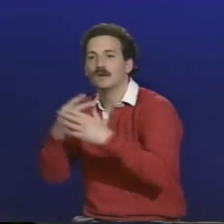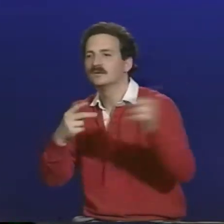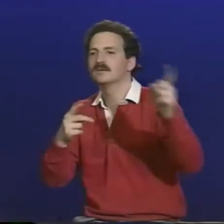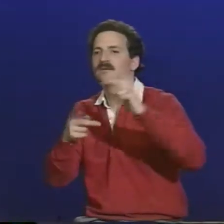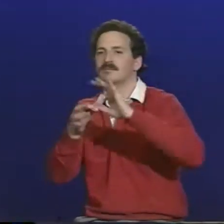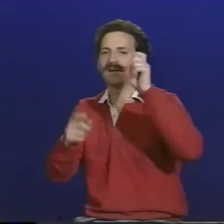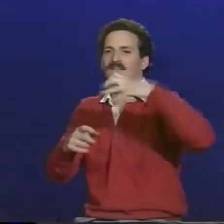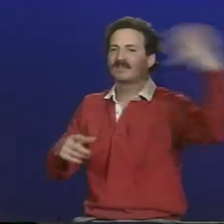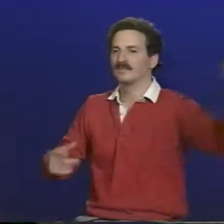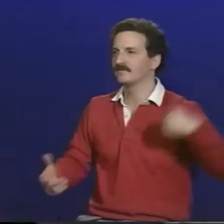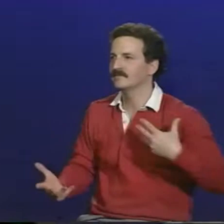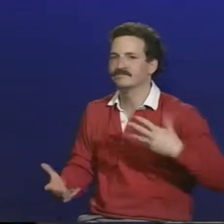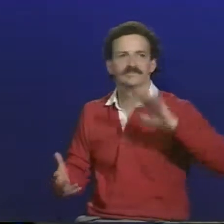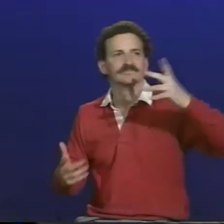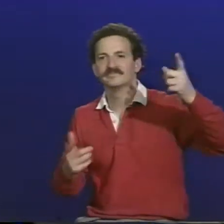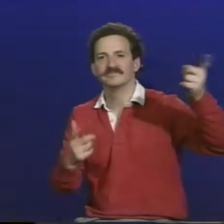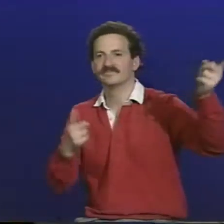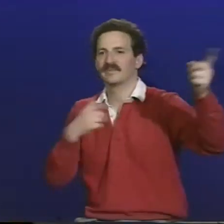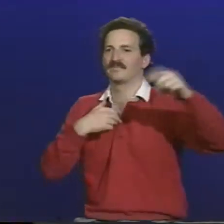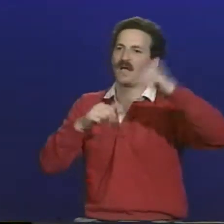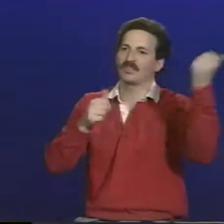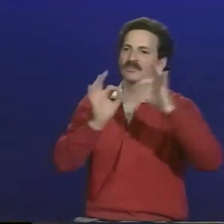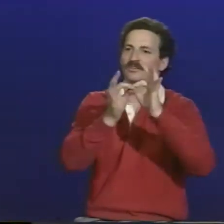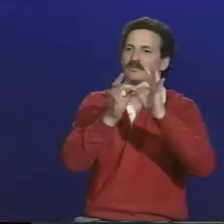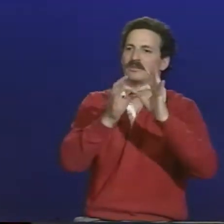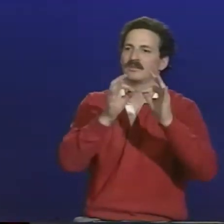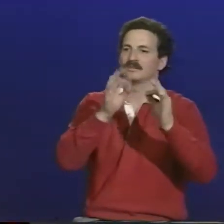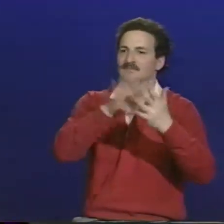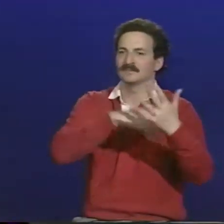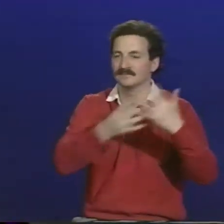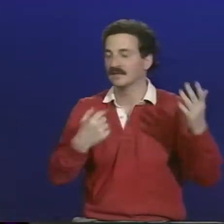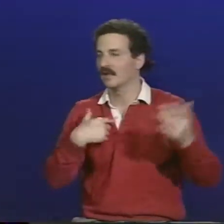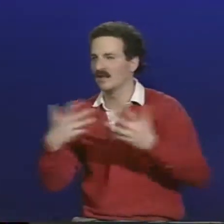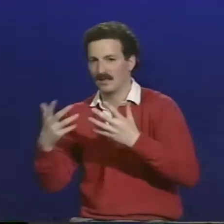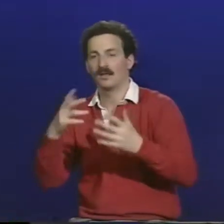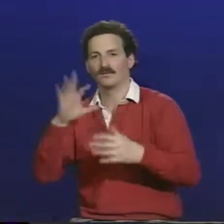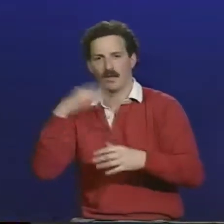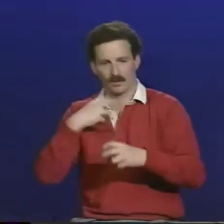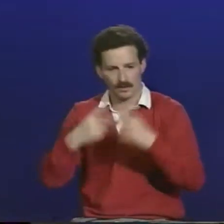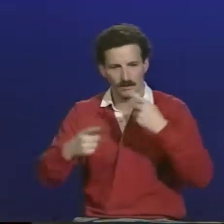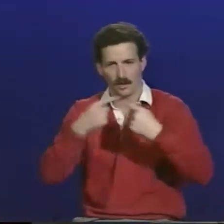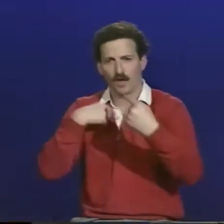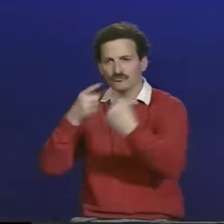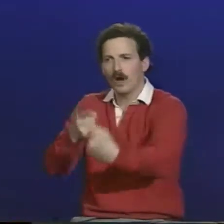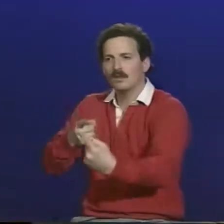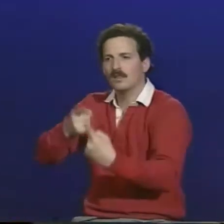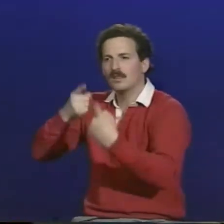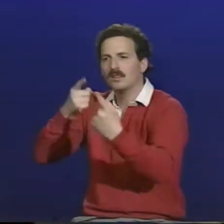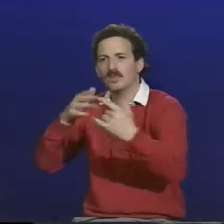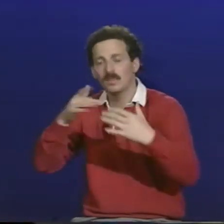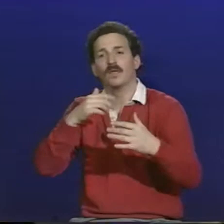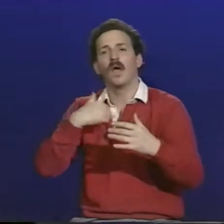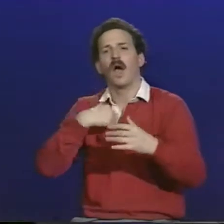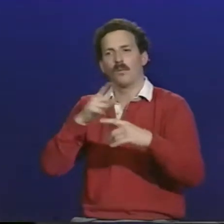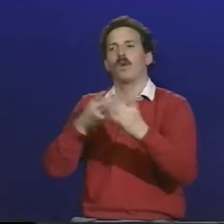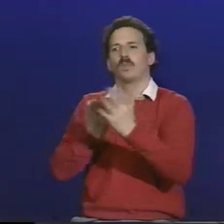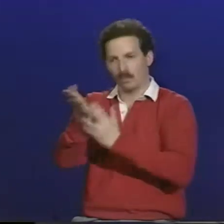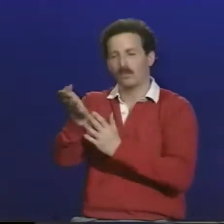special services. And even if we could get an interpreter who wanted to stay, a lot of times the problem was that they had a schedule that they had to